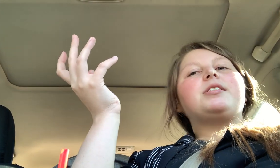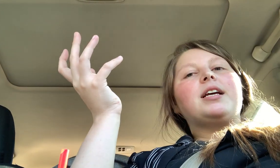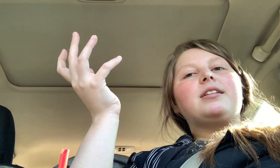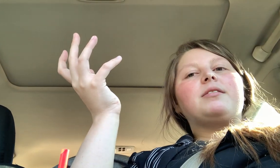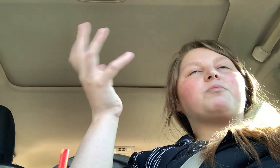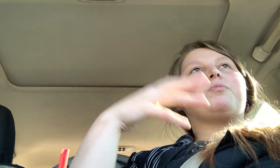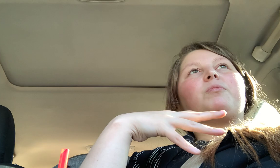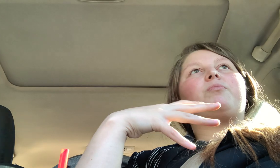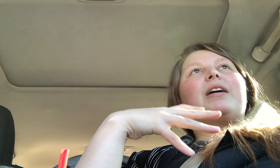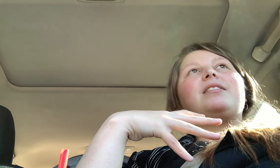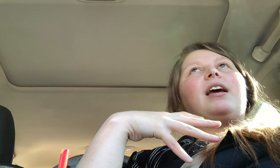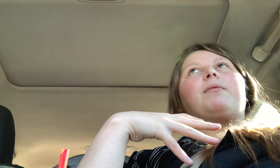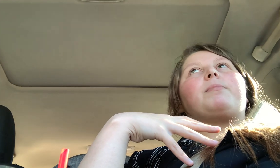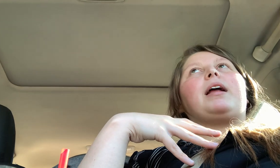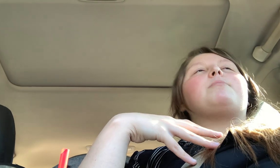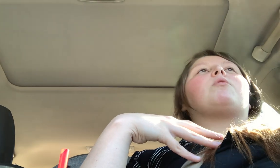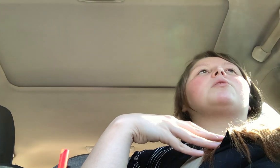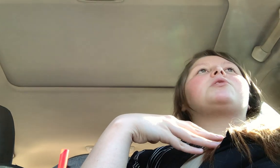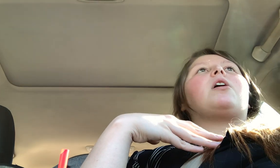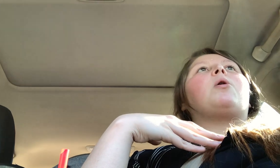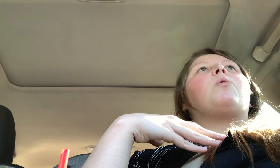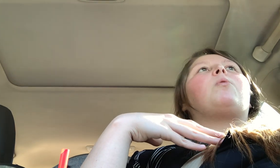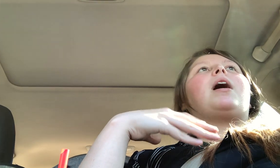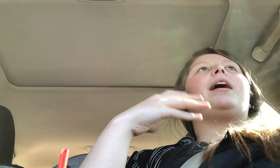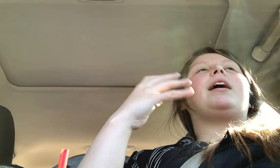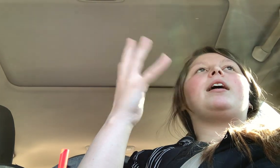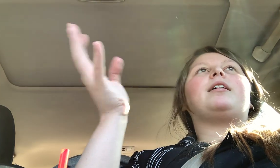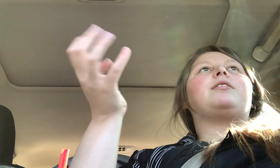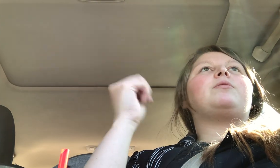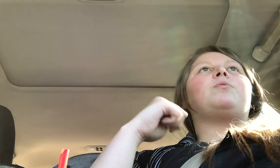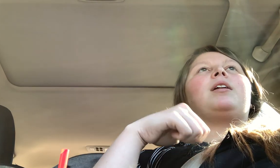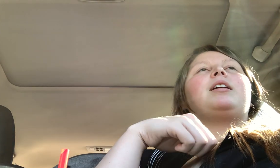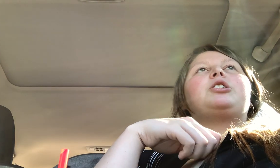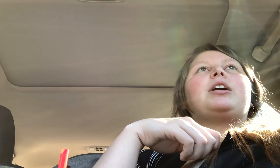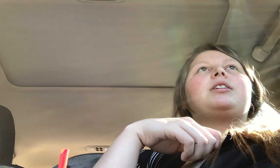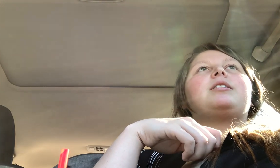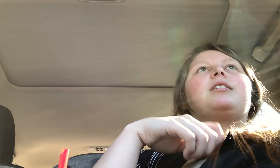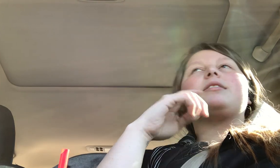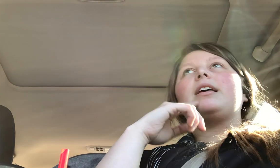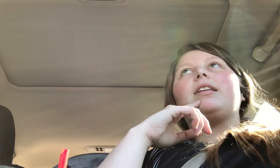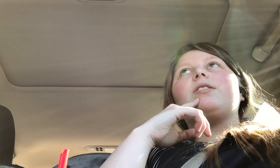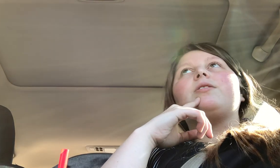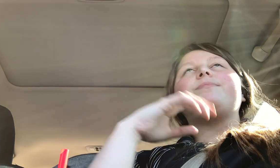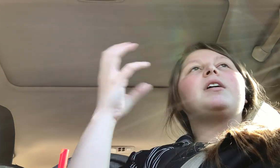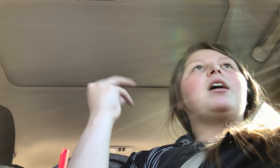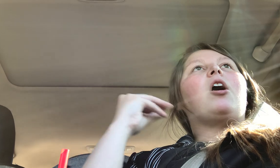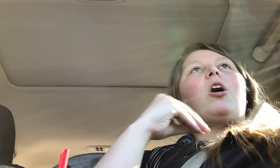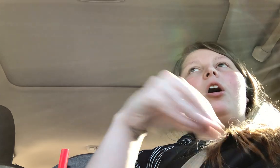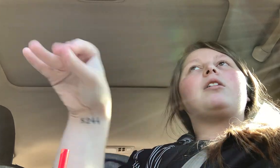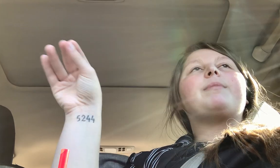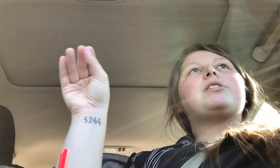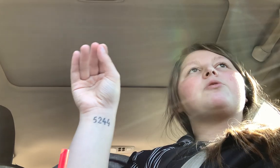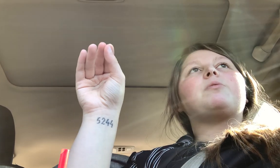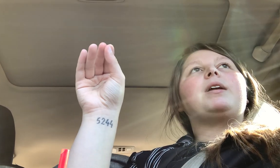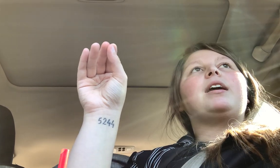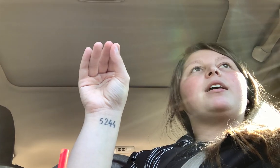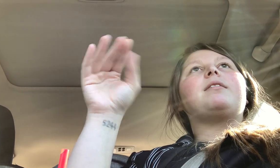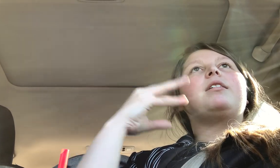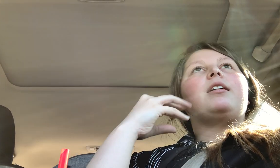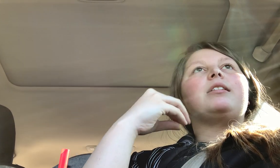didn't resonate with me anymore. So I wanted to change it to Lizzie and little. All of my social media is